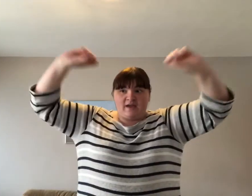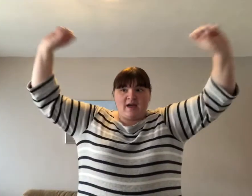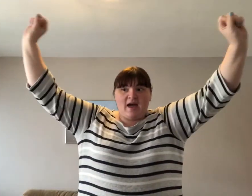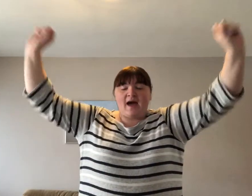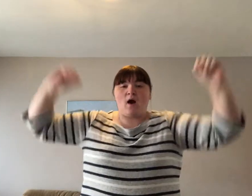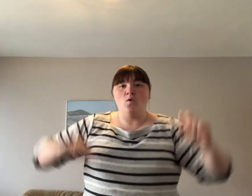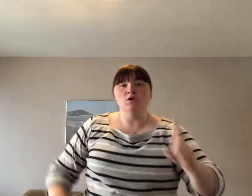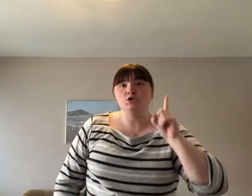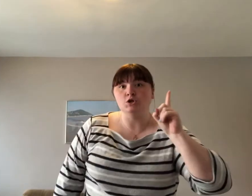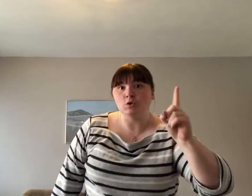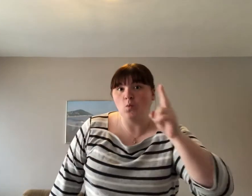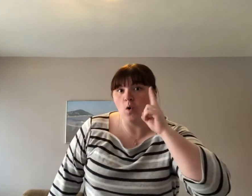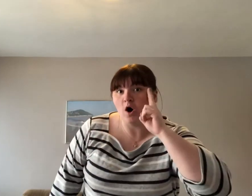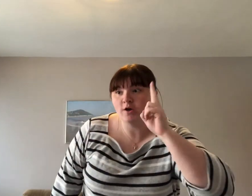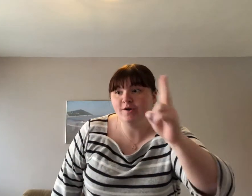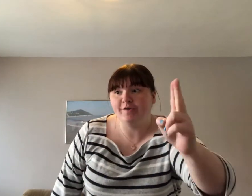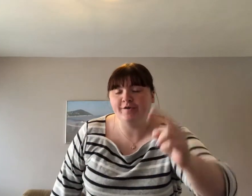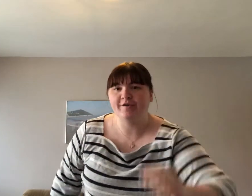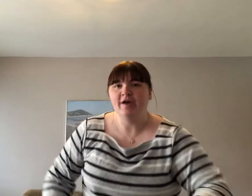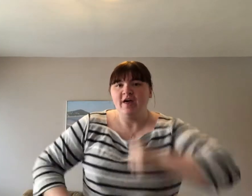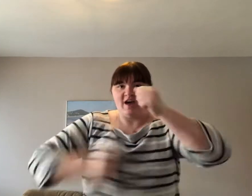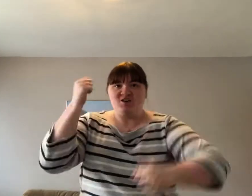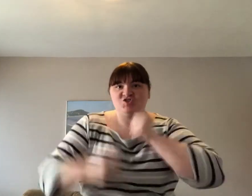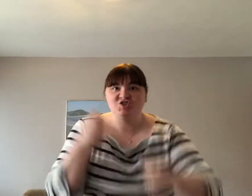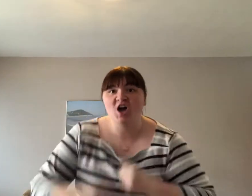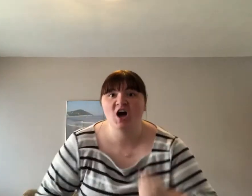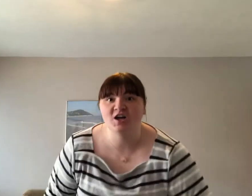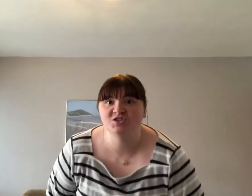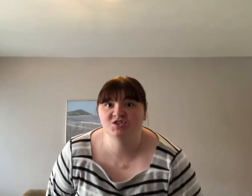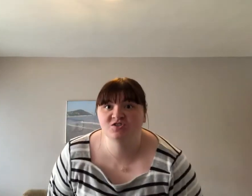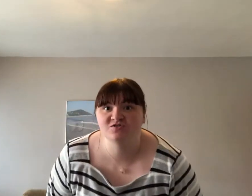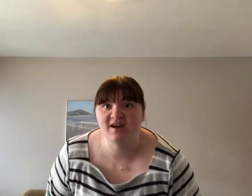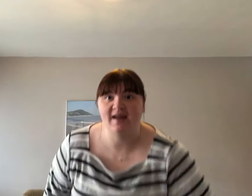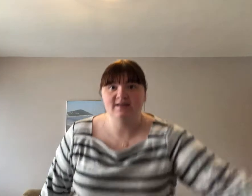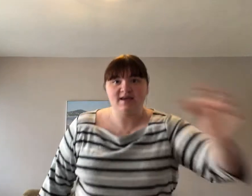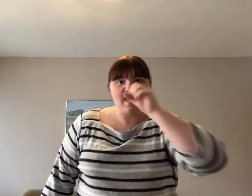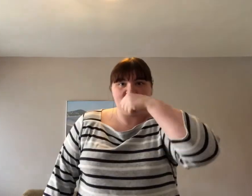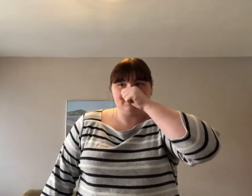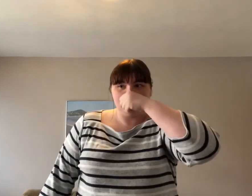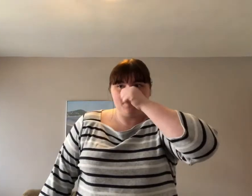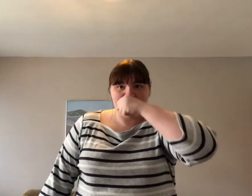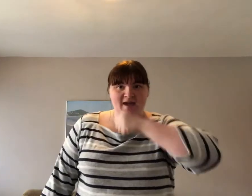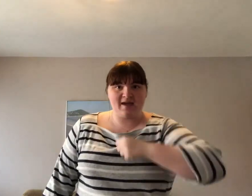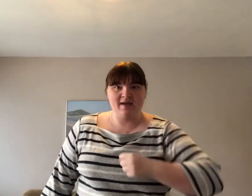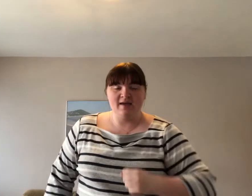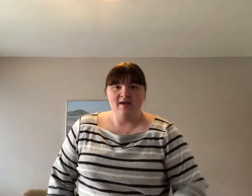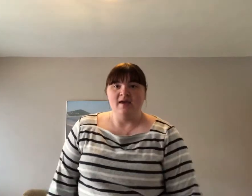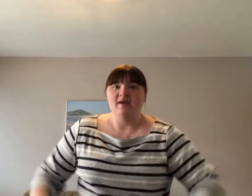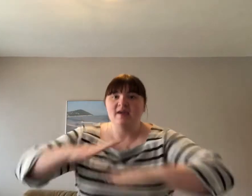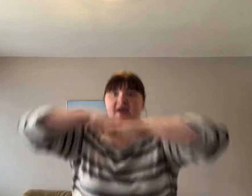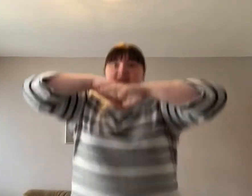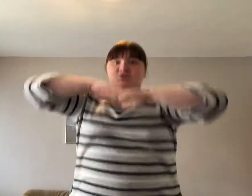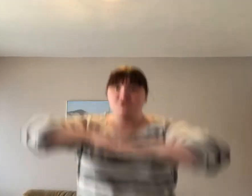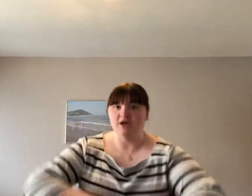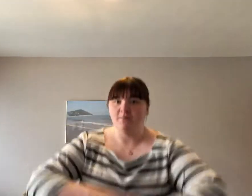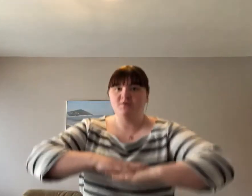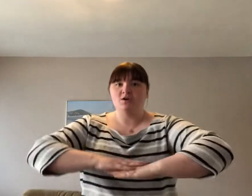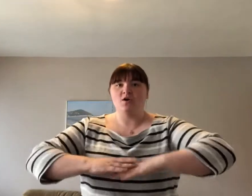cow took one look and charged straight at the pig. He jumped on